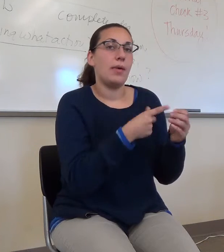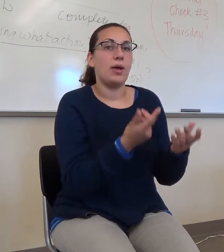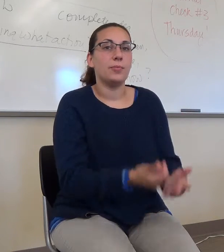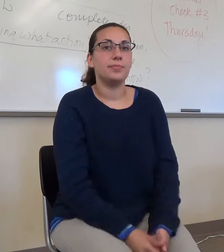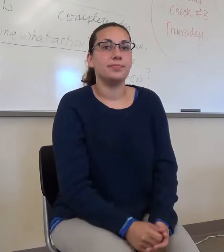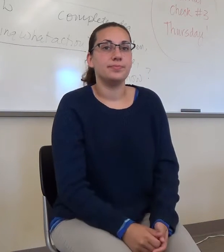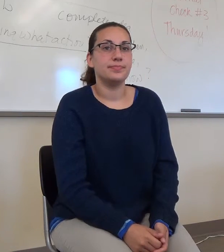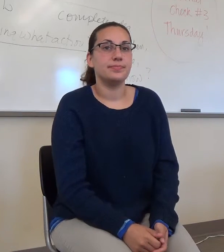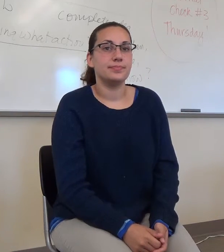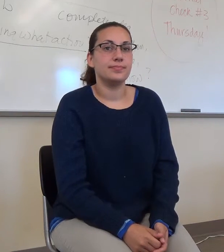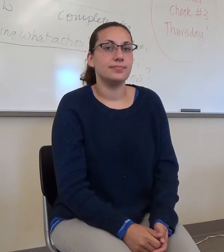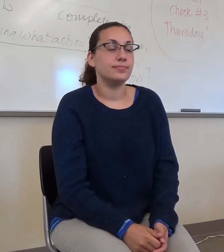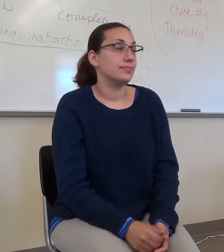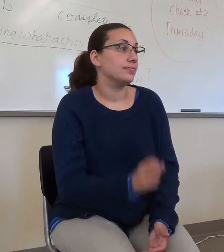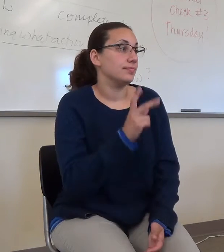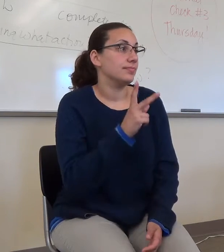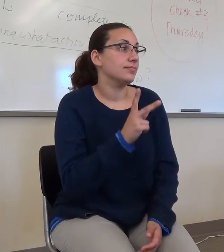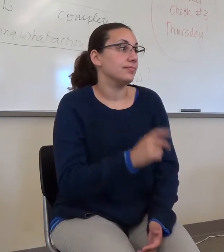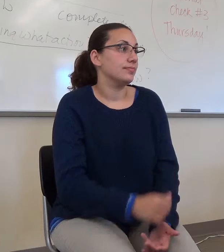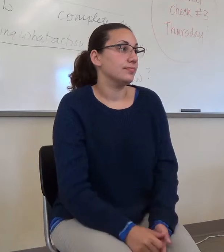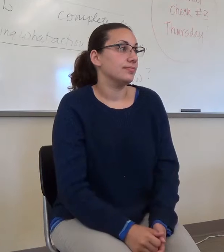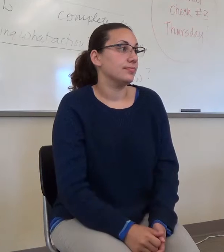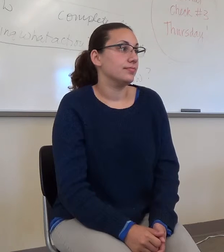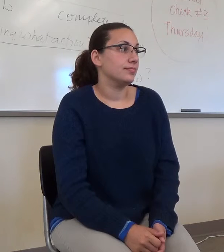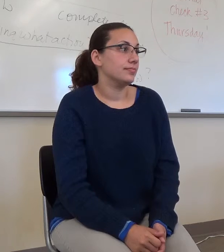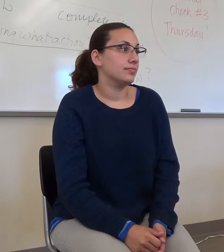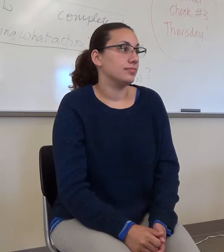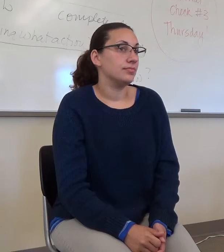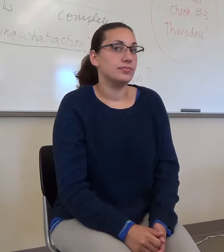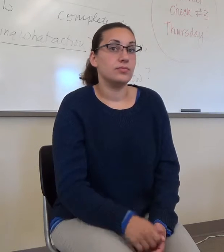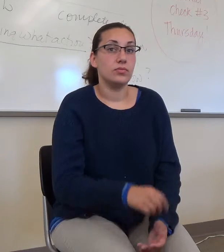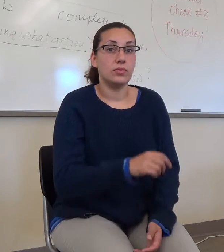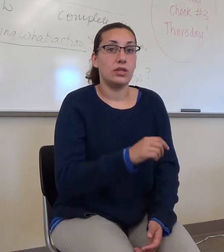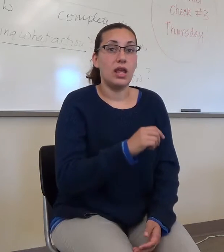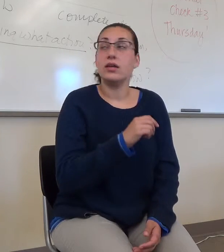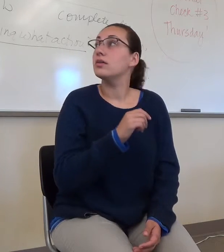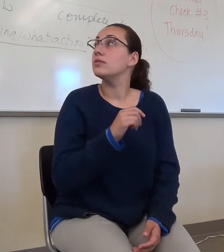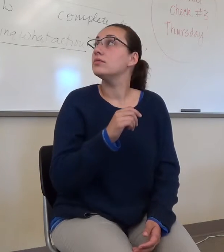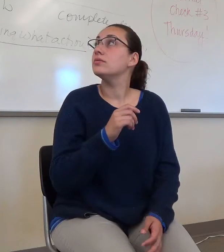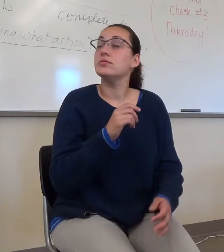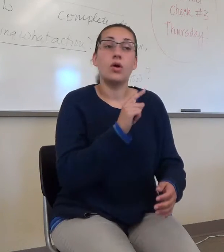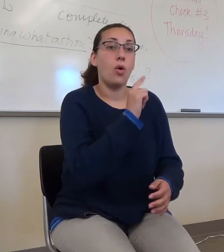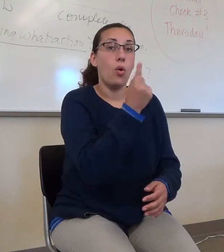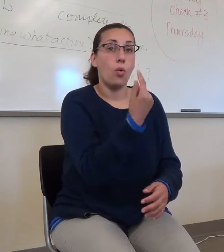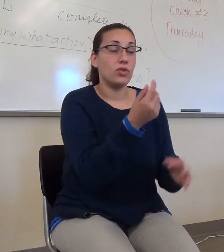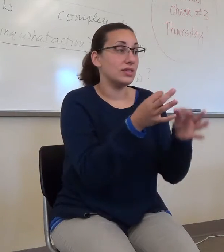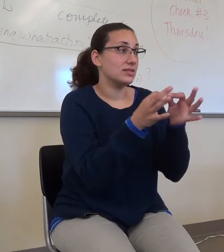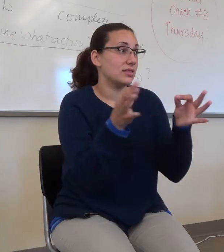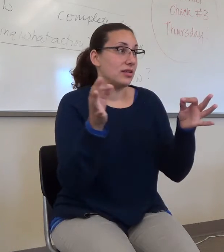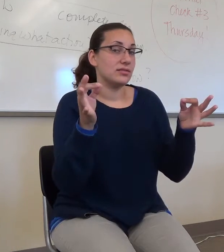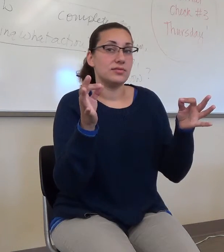Yeah. So again, the only sentence that